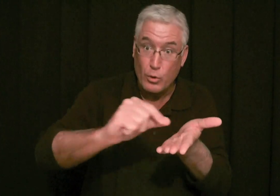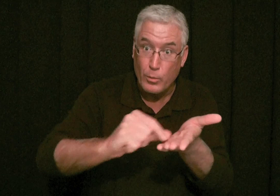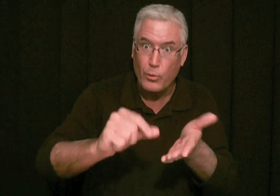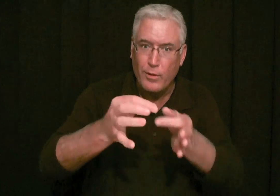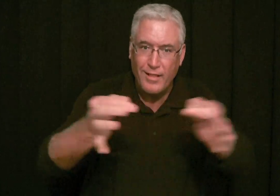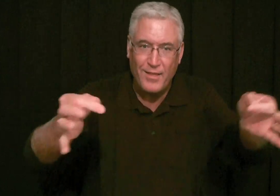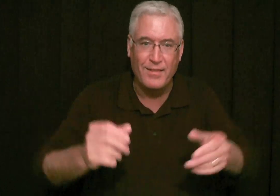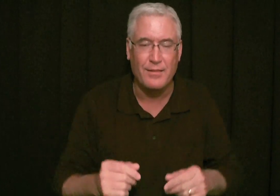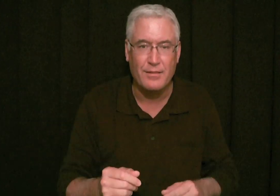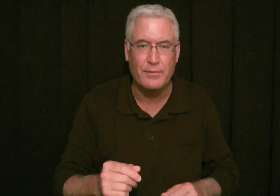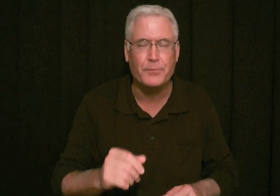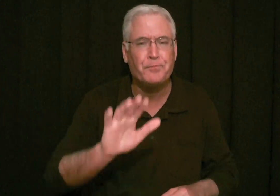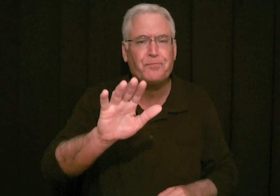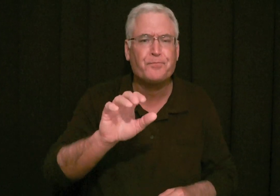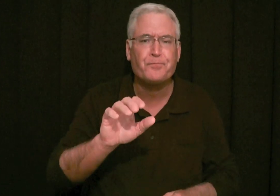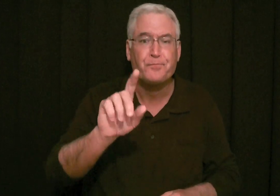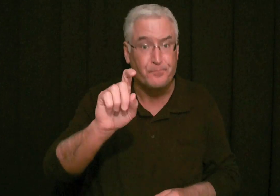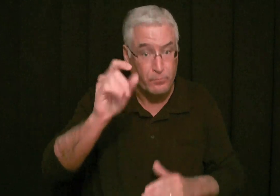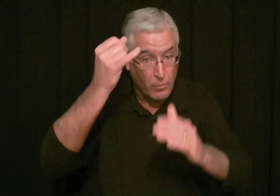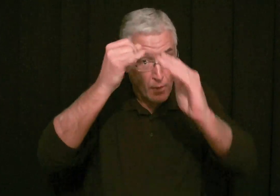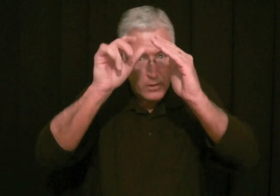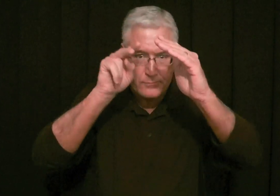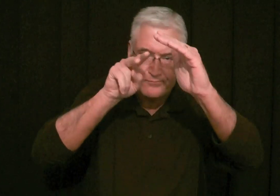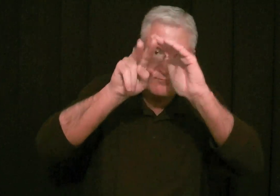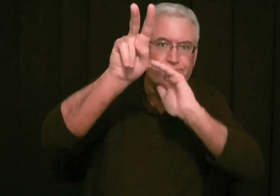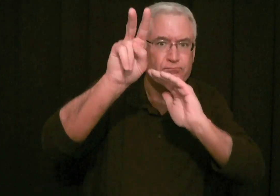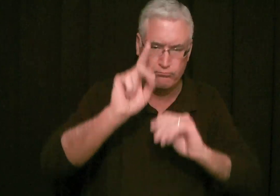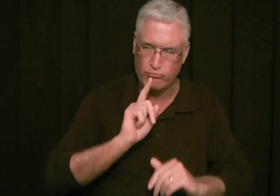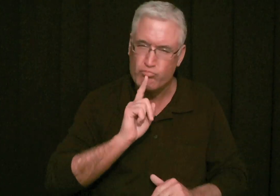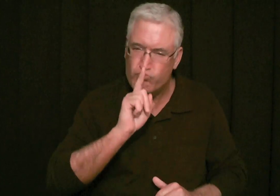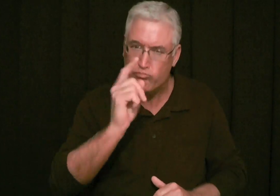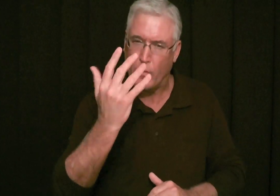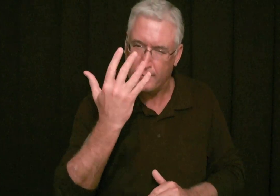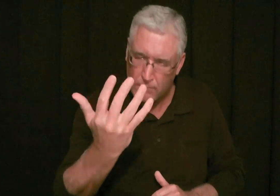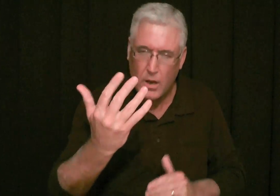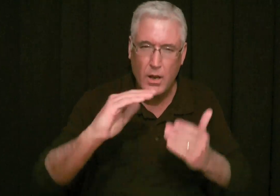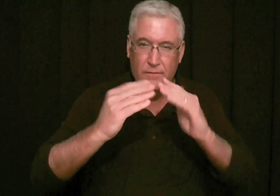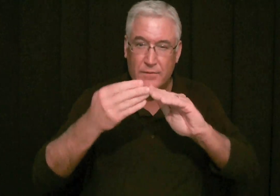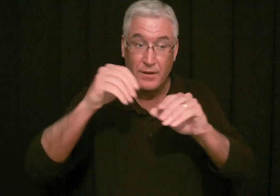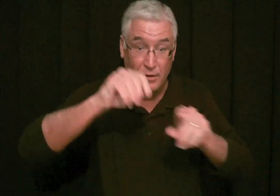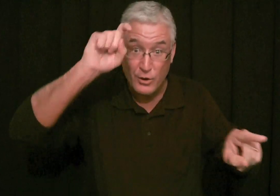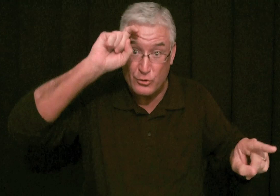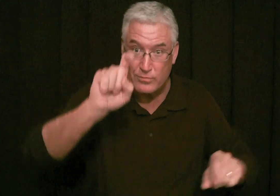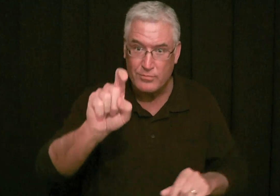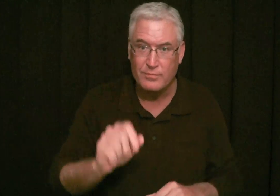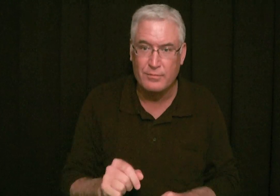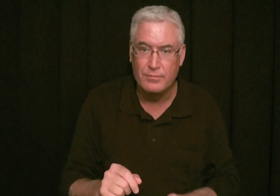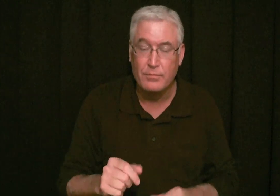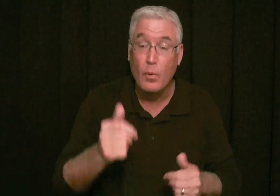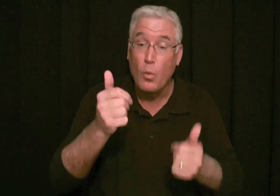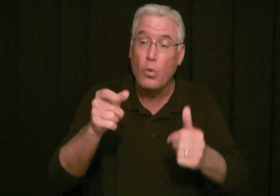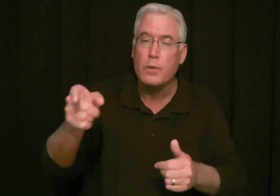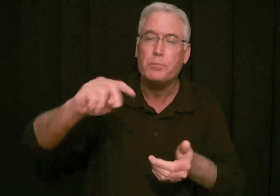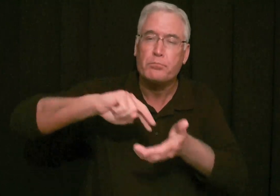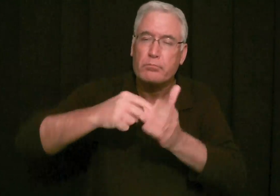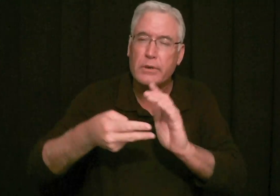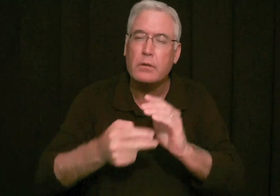That's the language of Holy Scripture. Question. Did Isaiah prophesy about five real cities in Egypt?